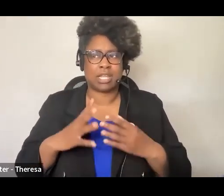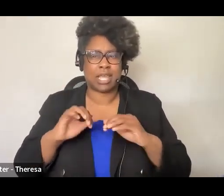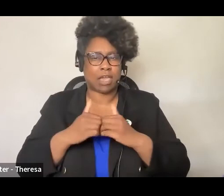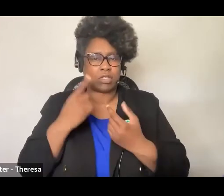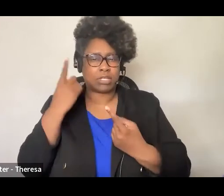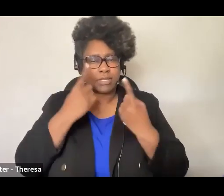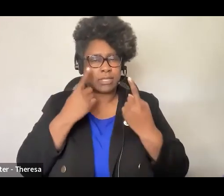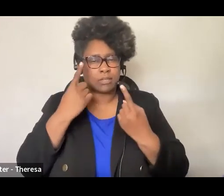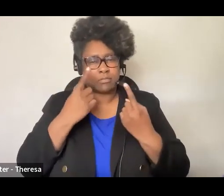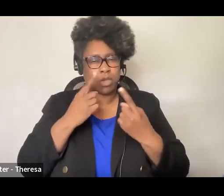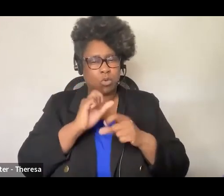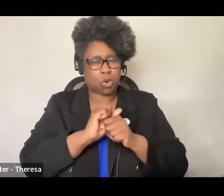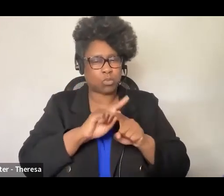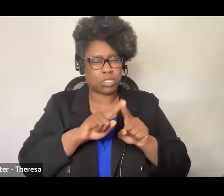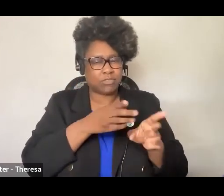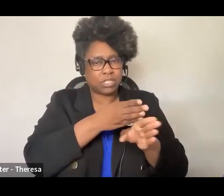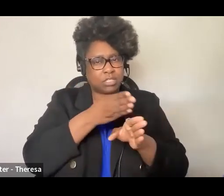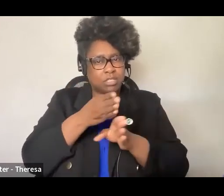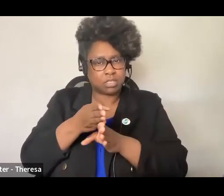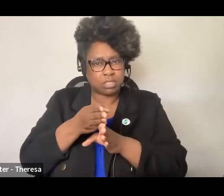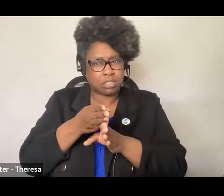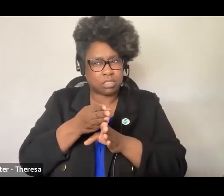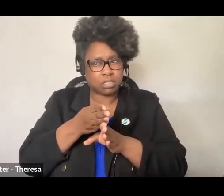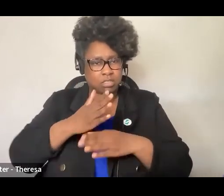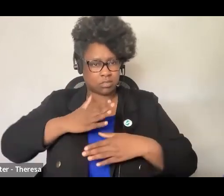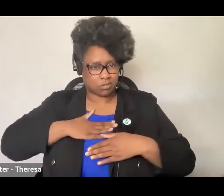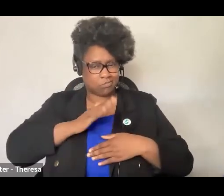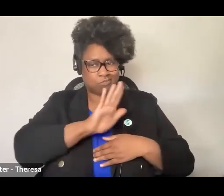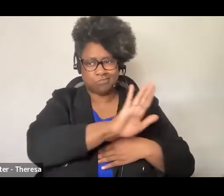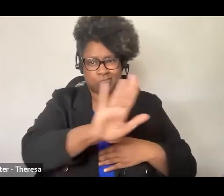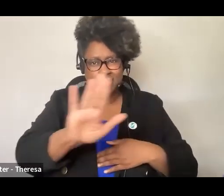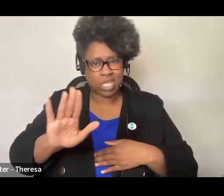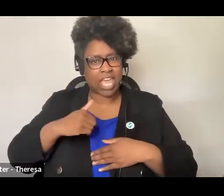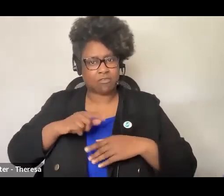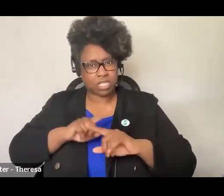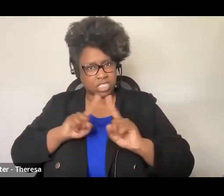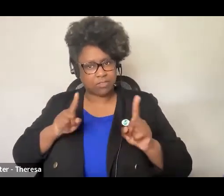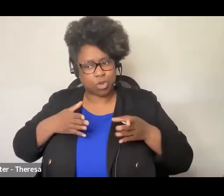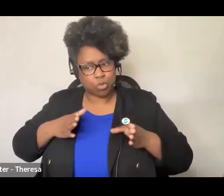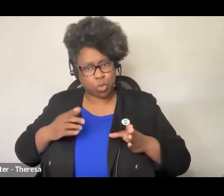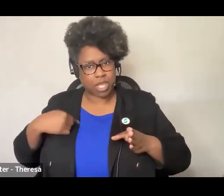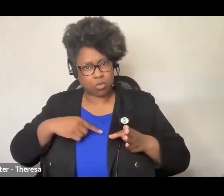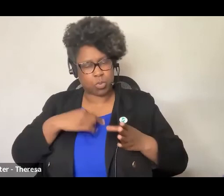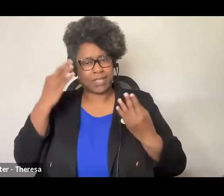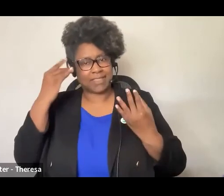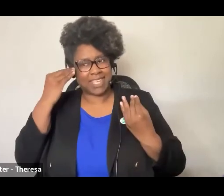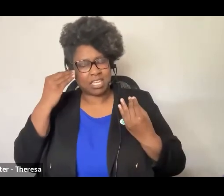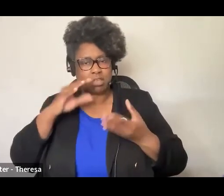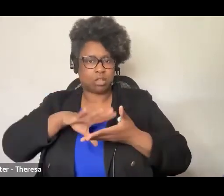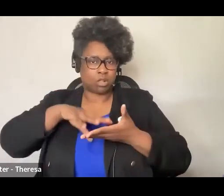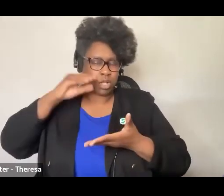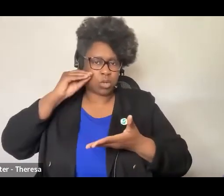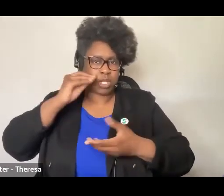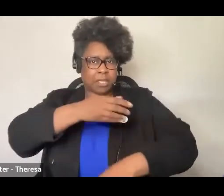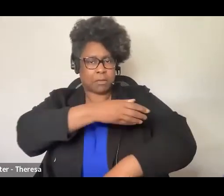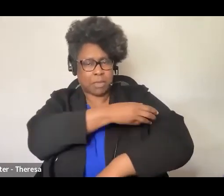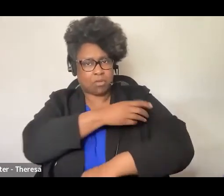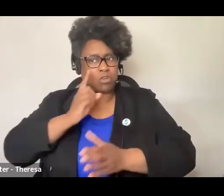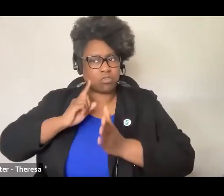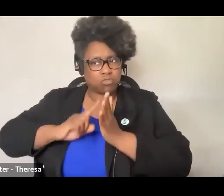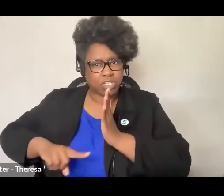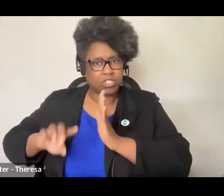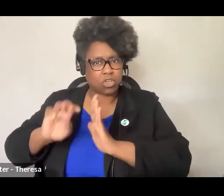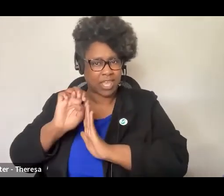we do have a different sort of way of thinking about learning and power and research and ethics.